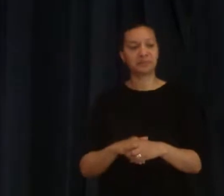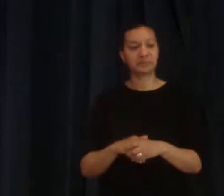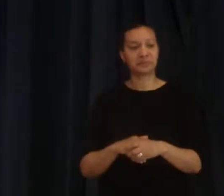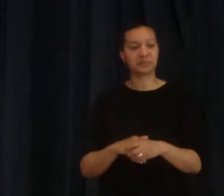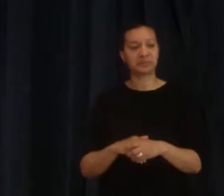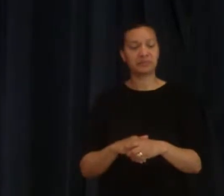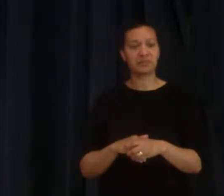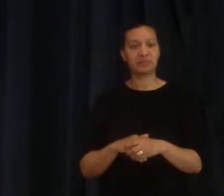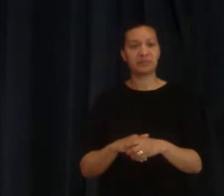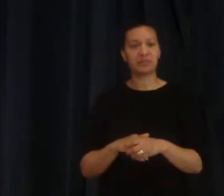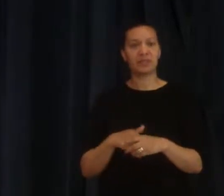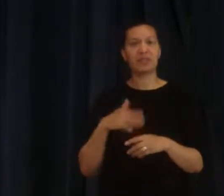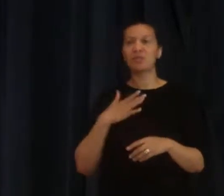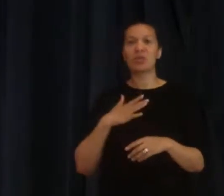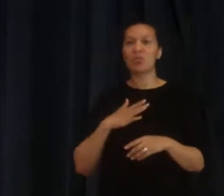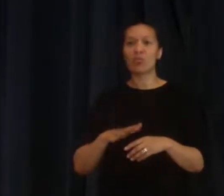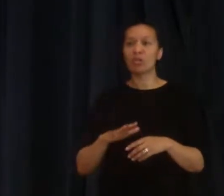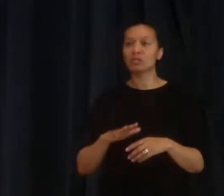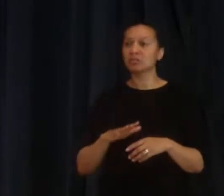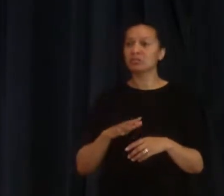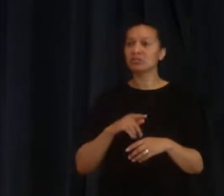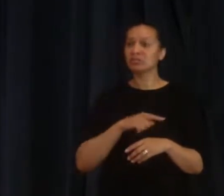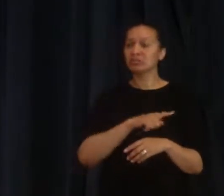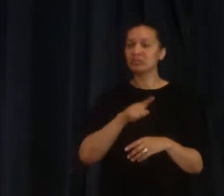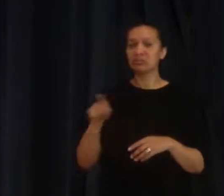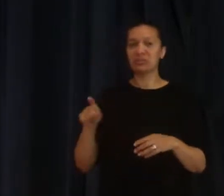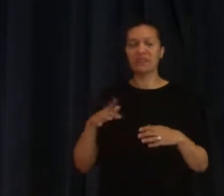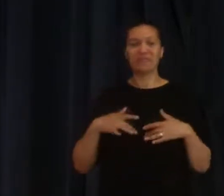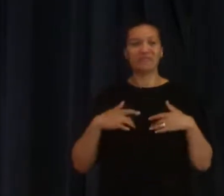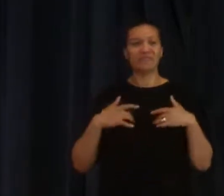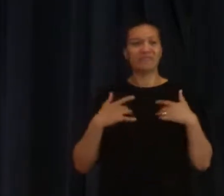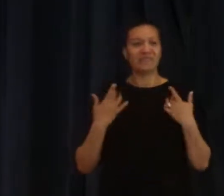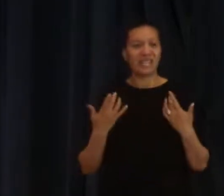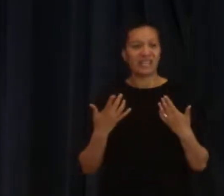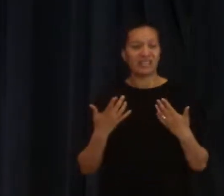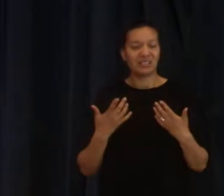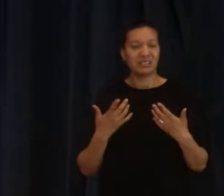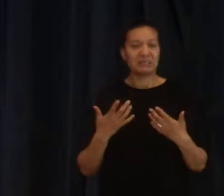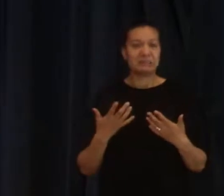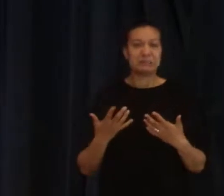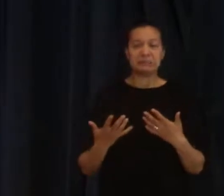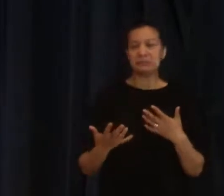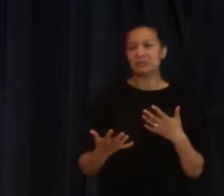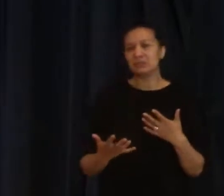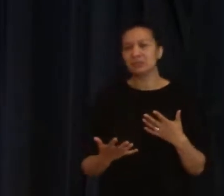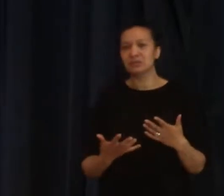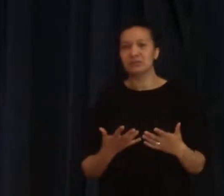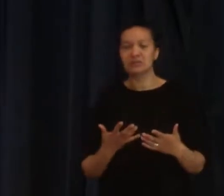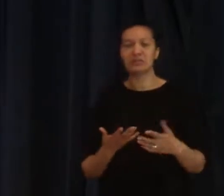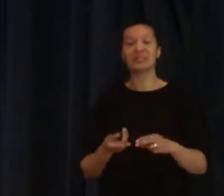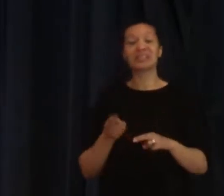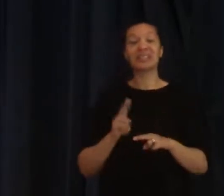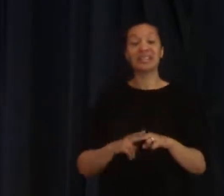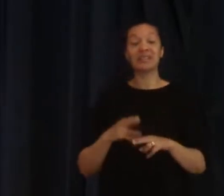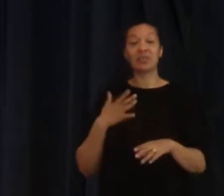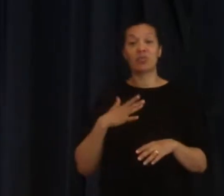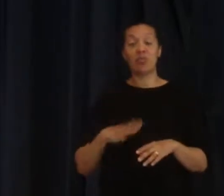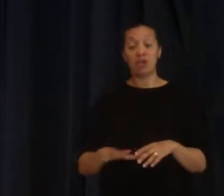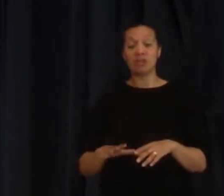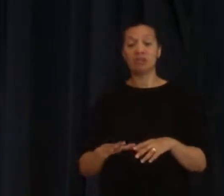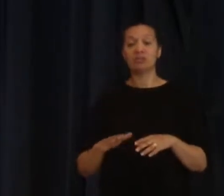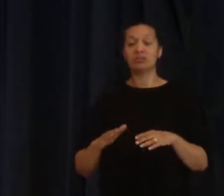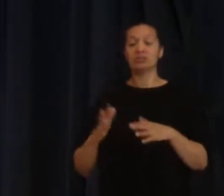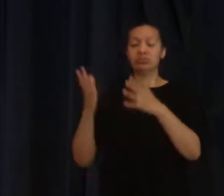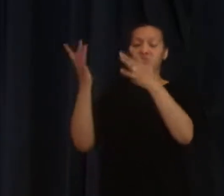and so I don't want anybody if you feel in a moment when I make that appeal that if you want to be refilled or baptized in the Holy Spirit